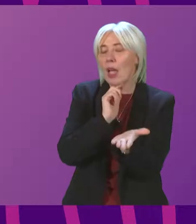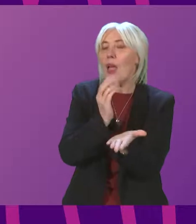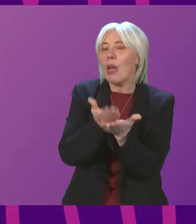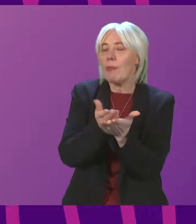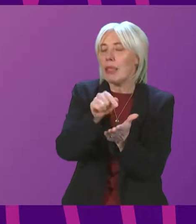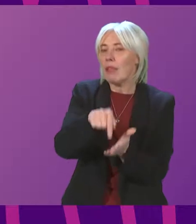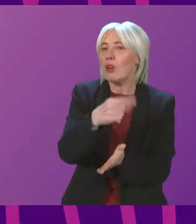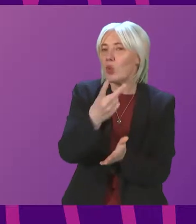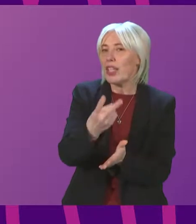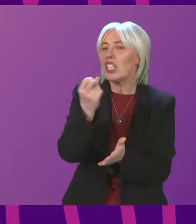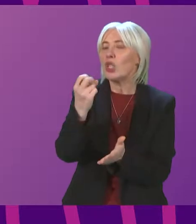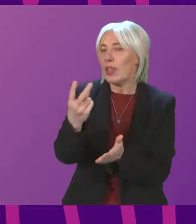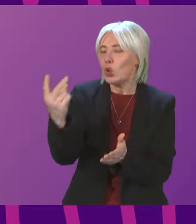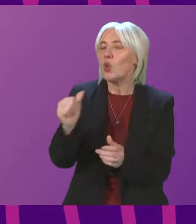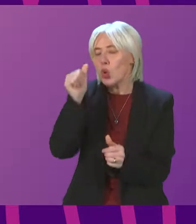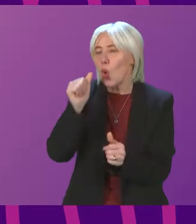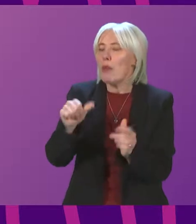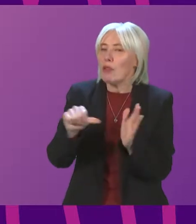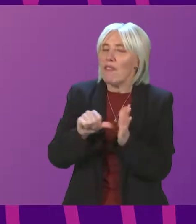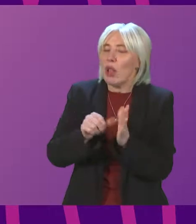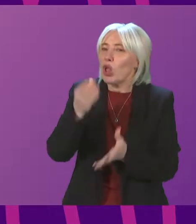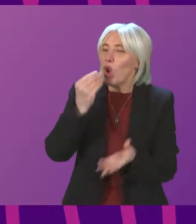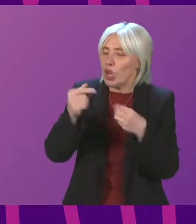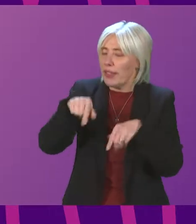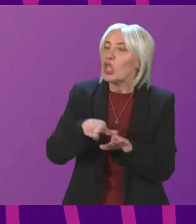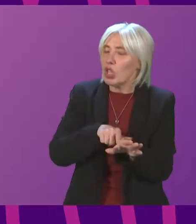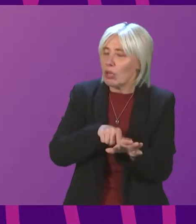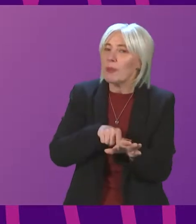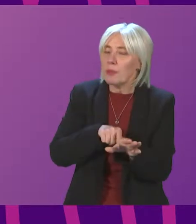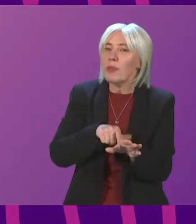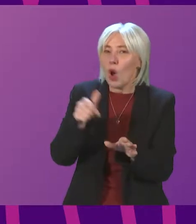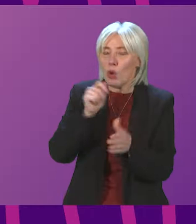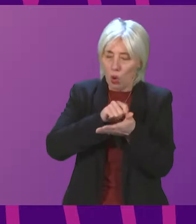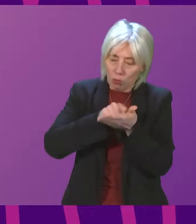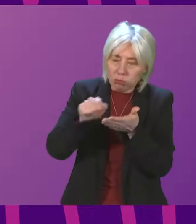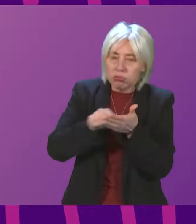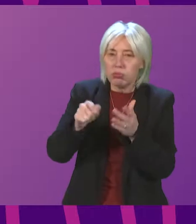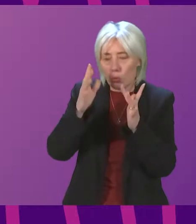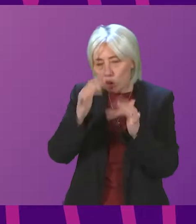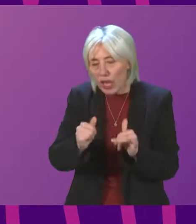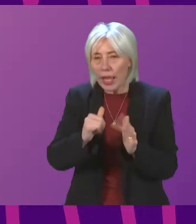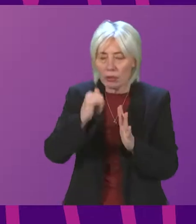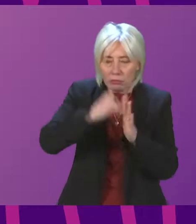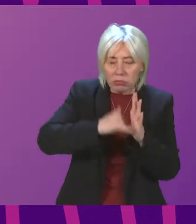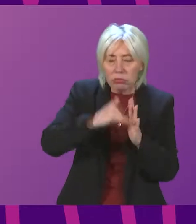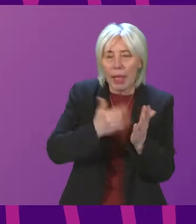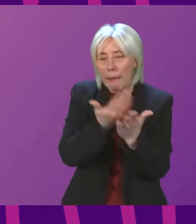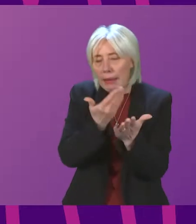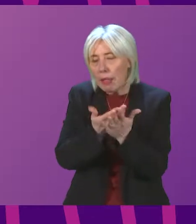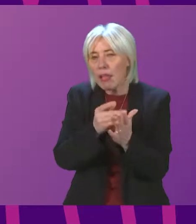particular challenges for learners this year. For this reason, as well as conducting a clerical check on exam scripts for each appeal,